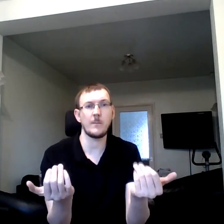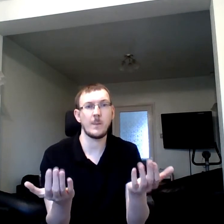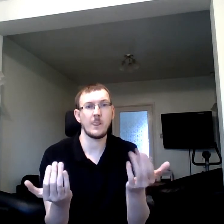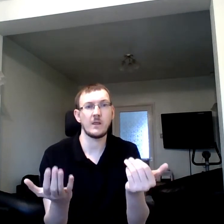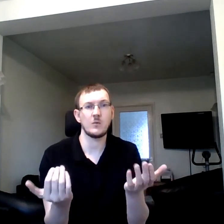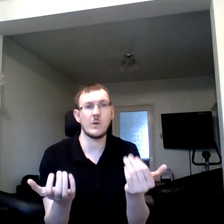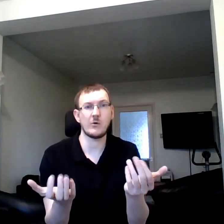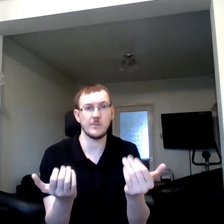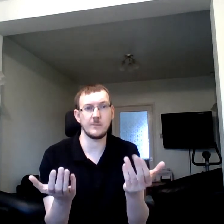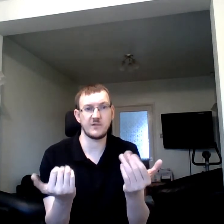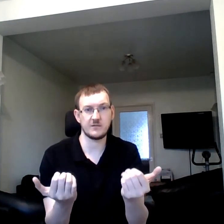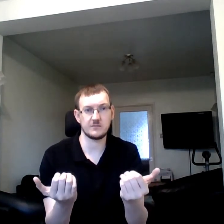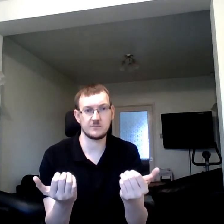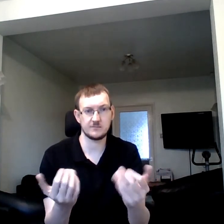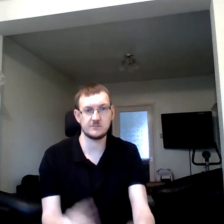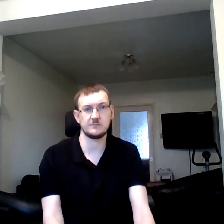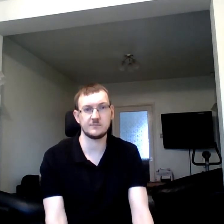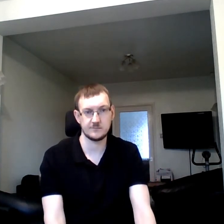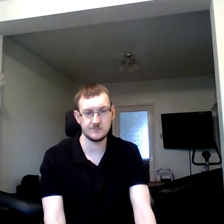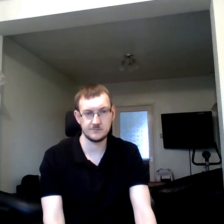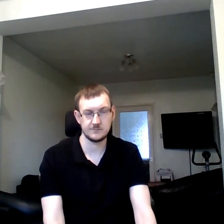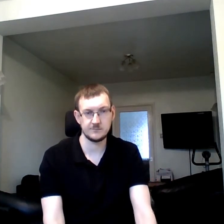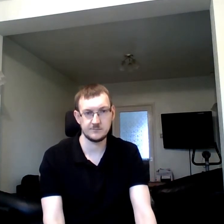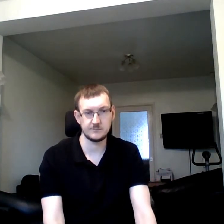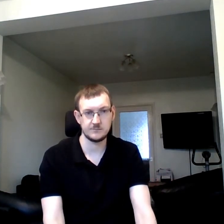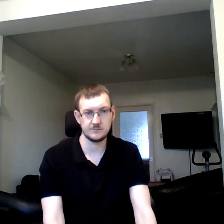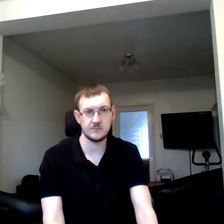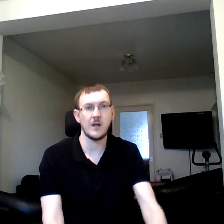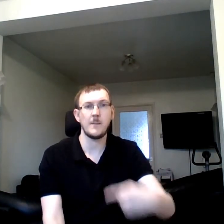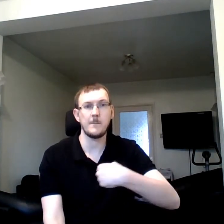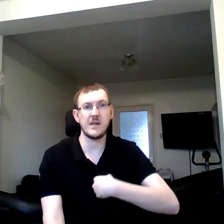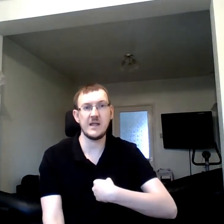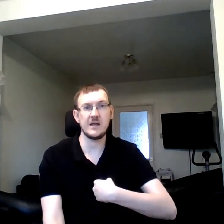So welcomed me